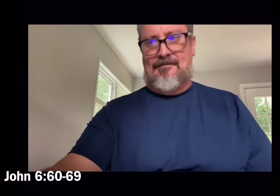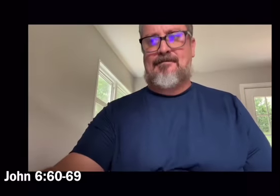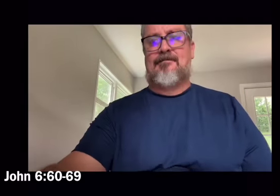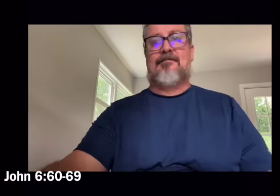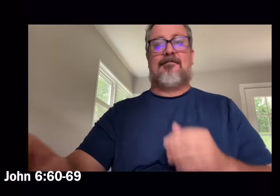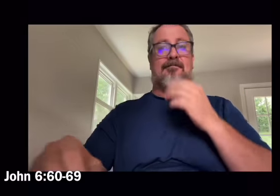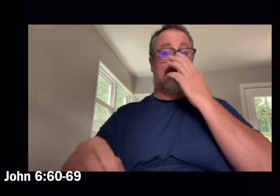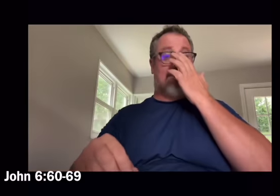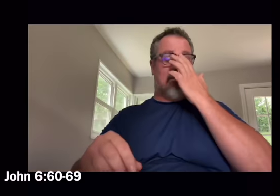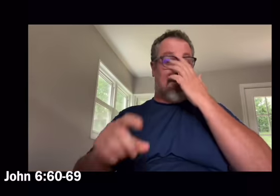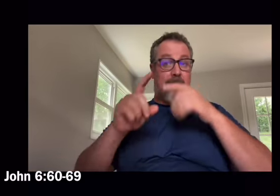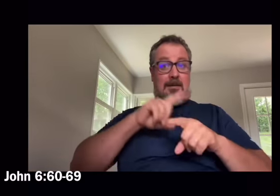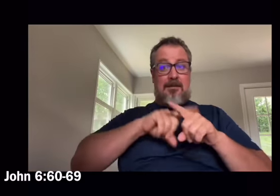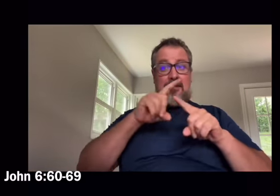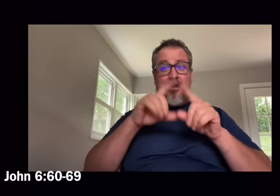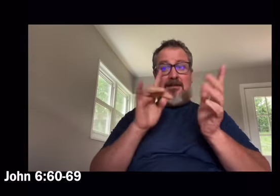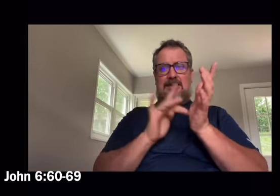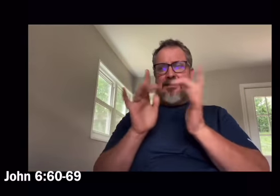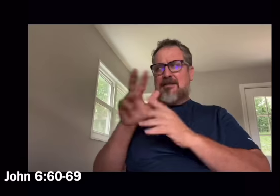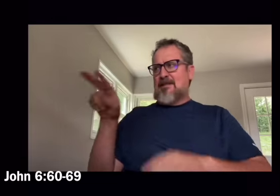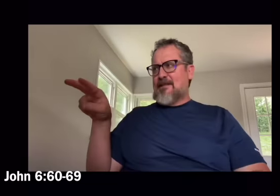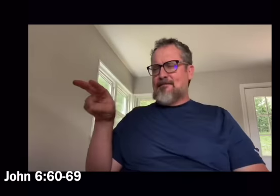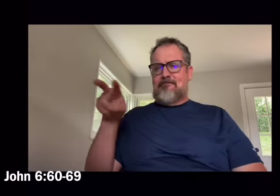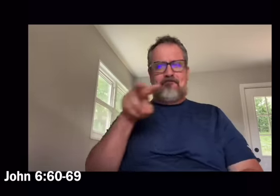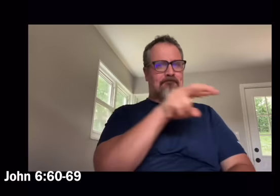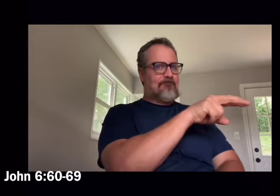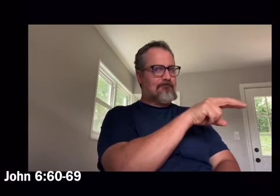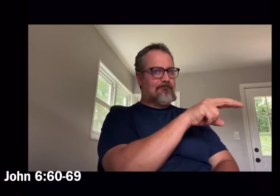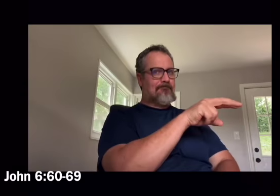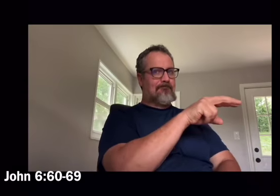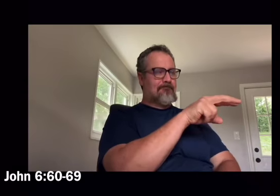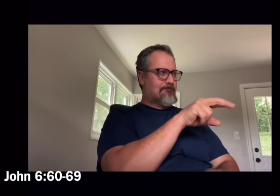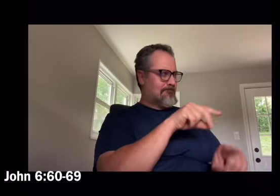accompanied him. Jesus then said to the twelve,